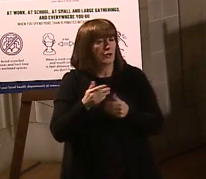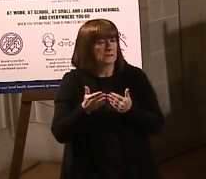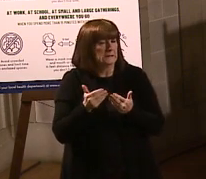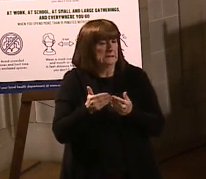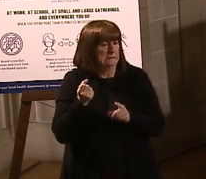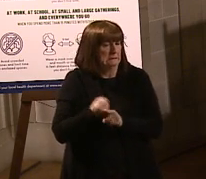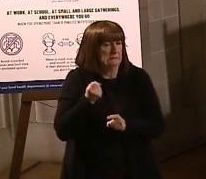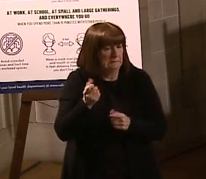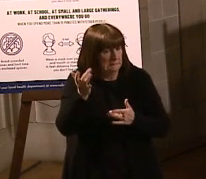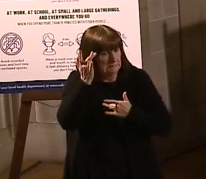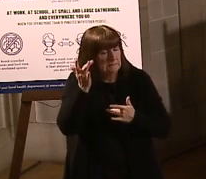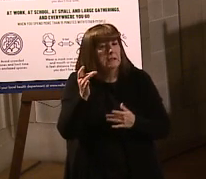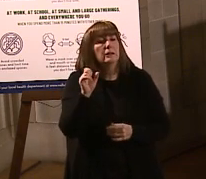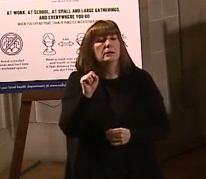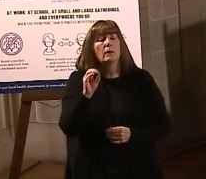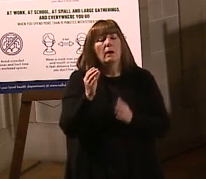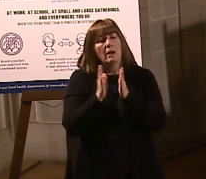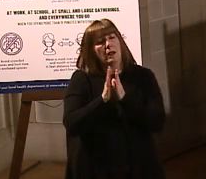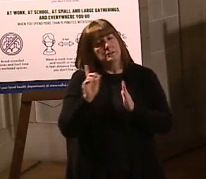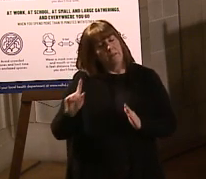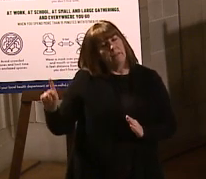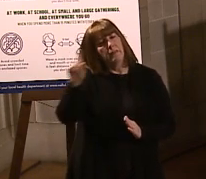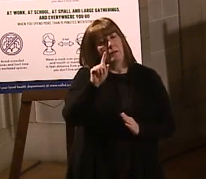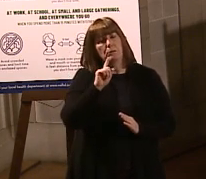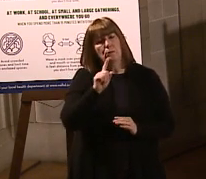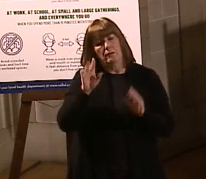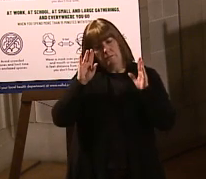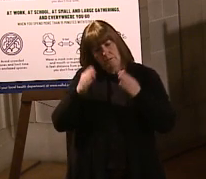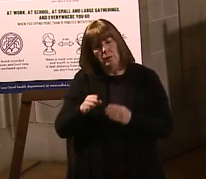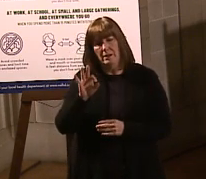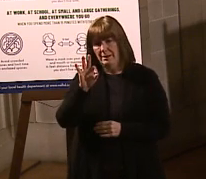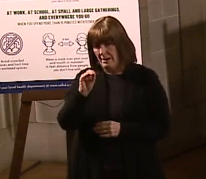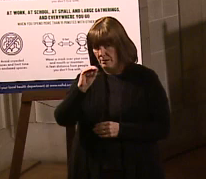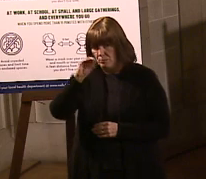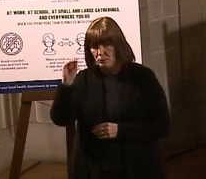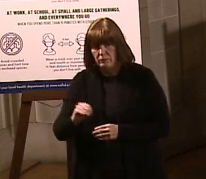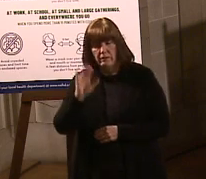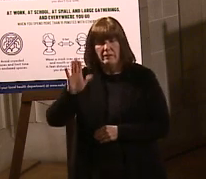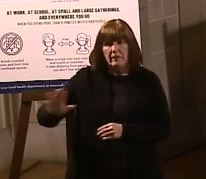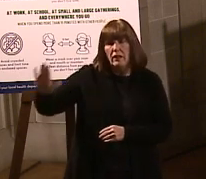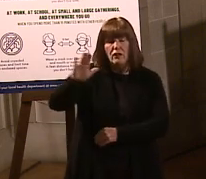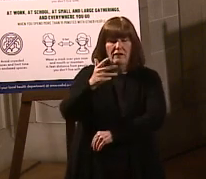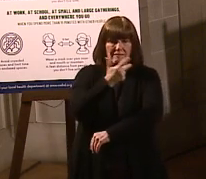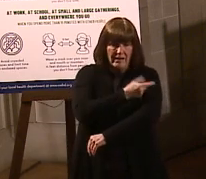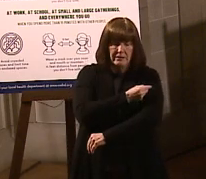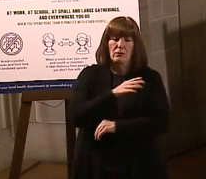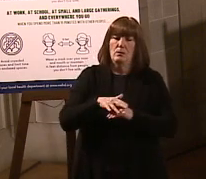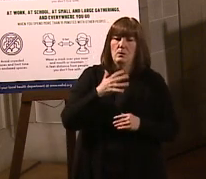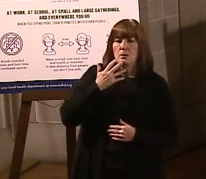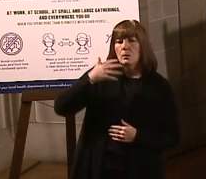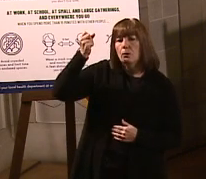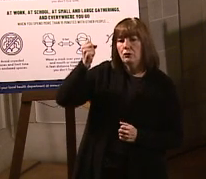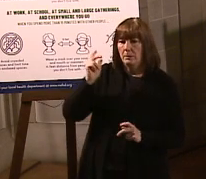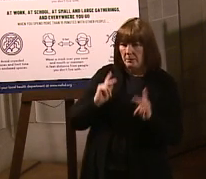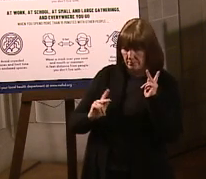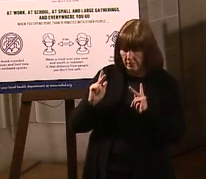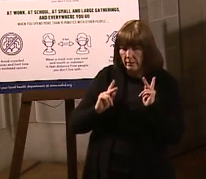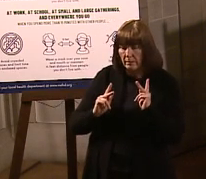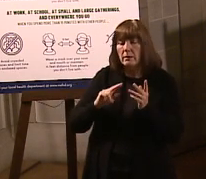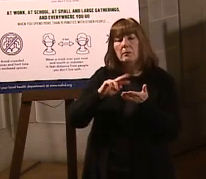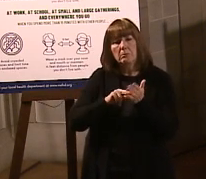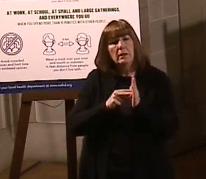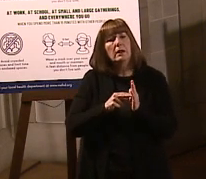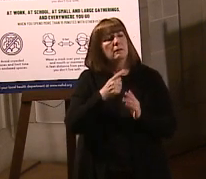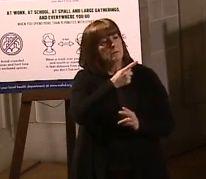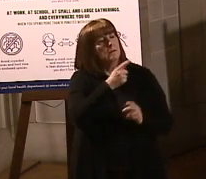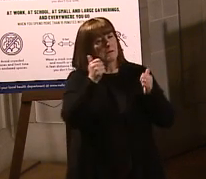And I really asked all those health districts to really focus 90% of their vaccines on that older category. So what this means is they will